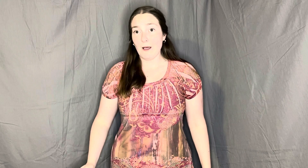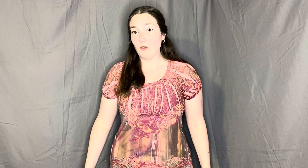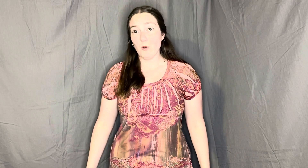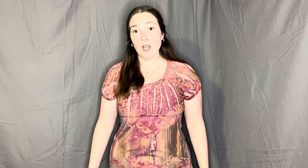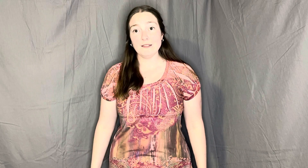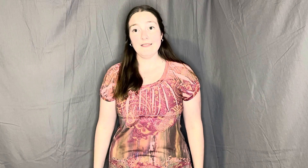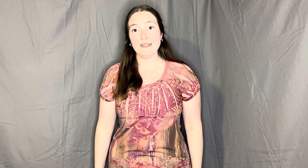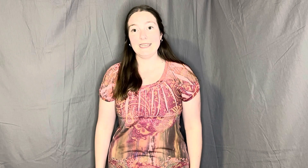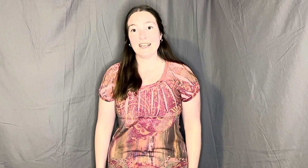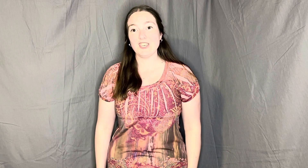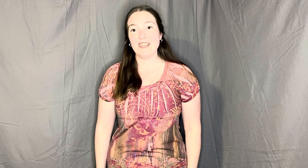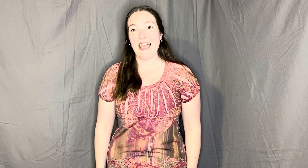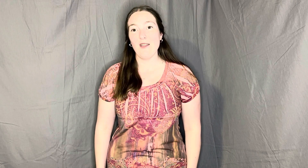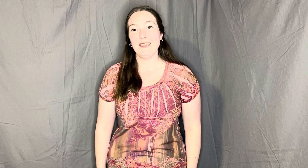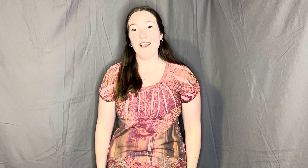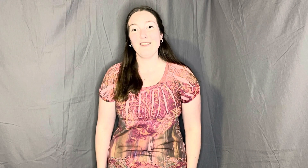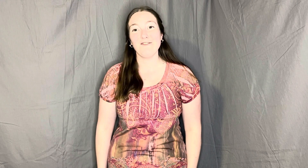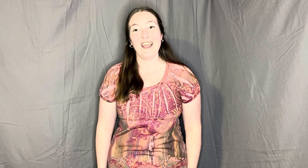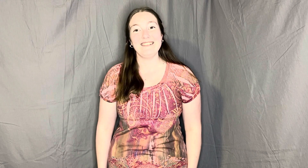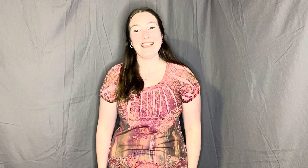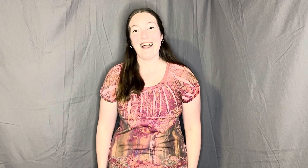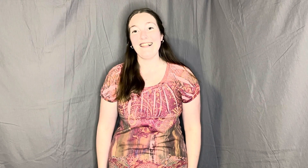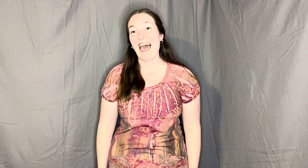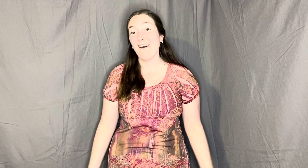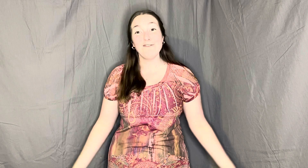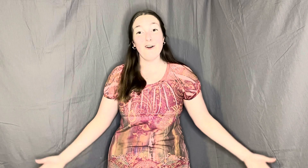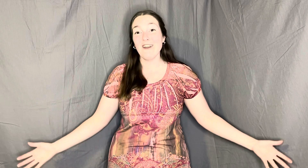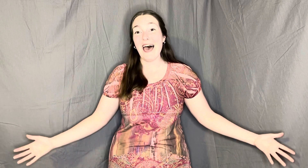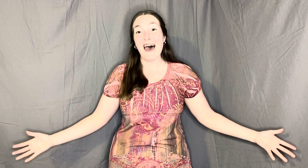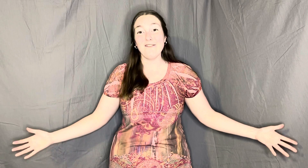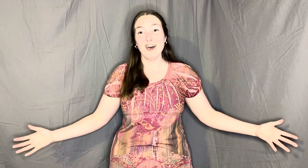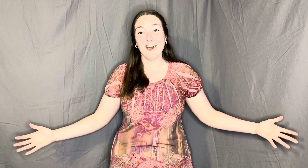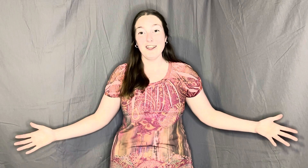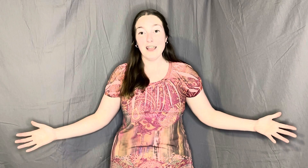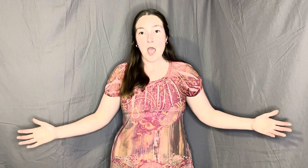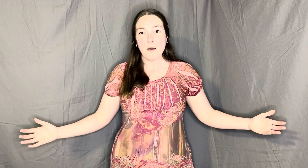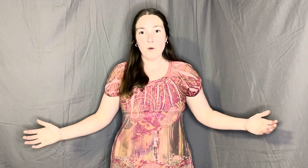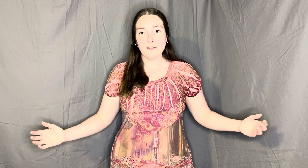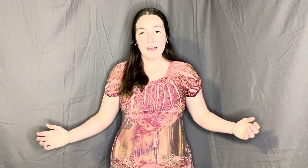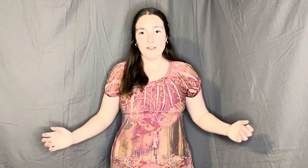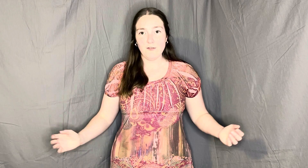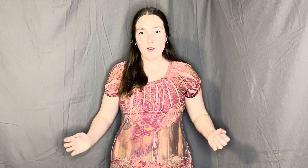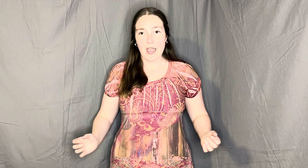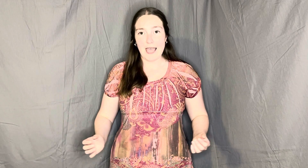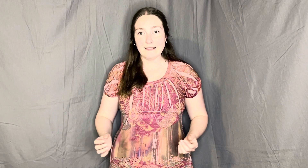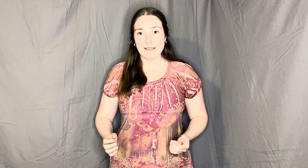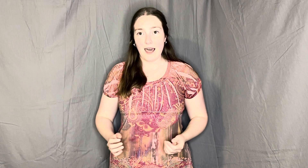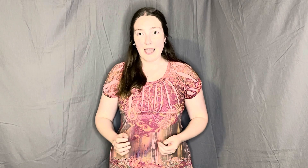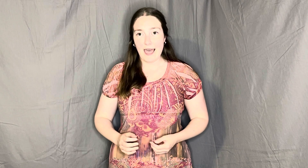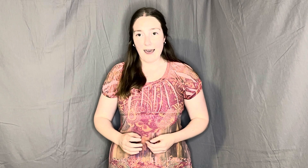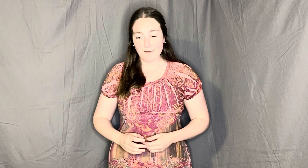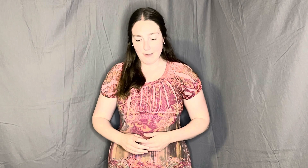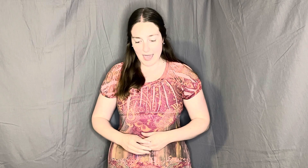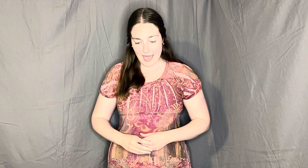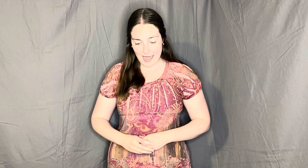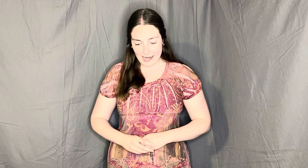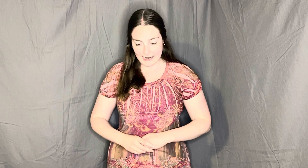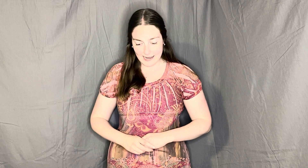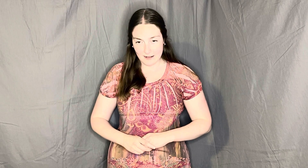but the words in the dictionary are the friends that I'll have forever. More than the friends I have made in